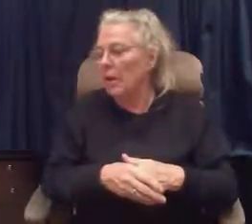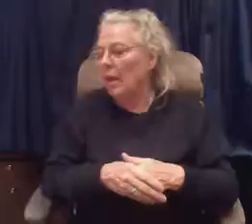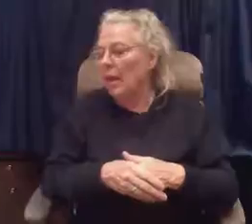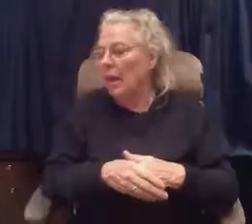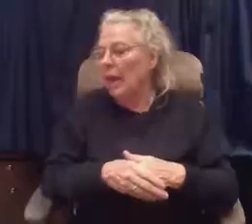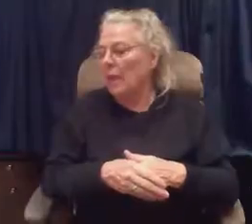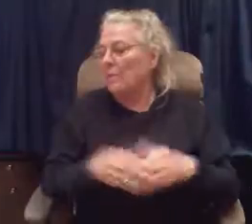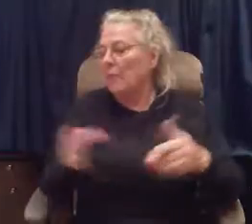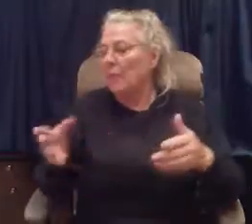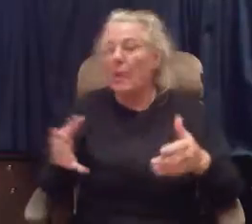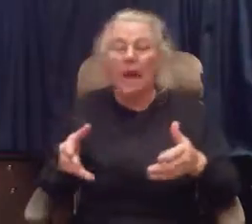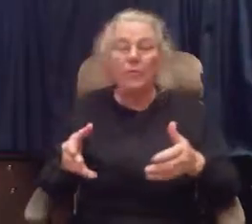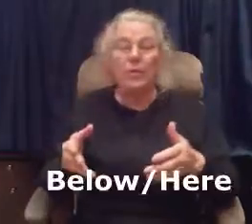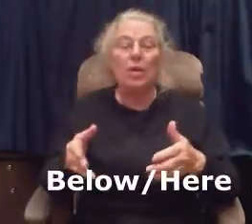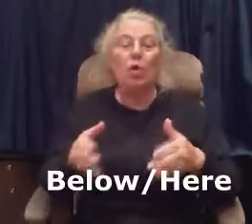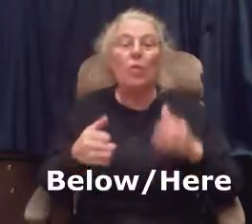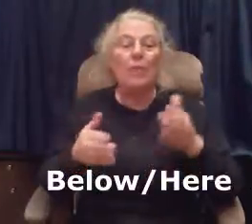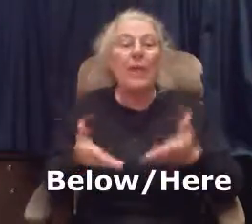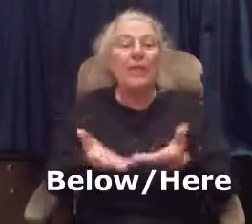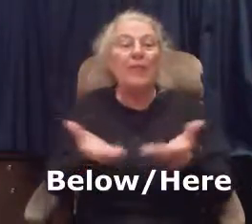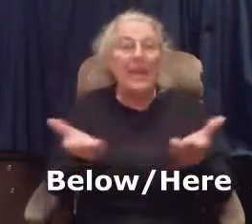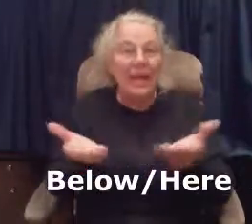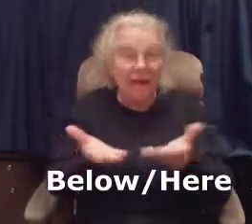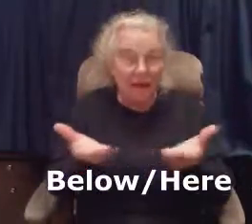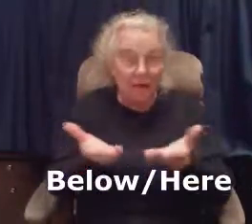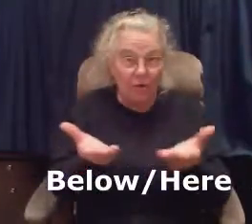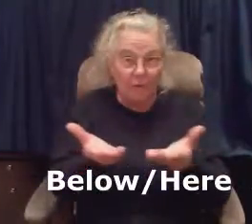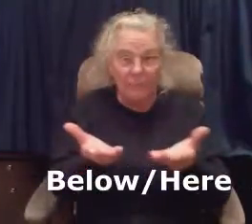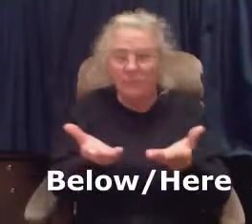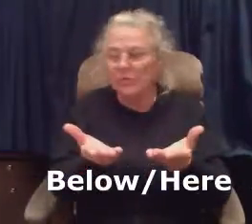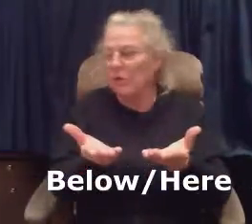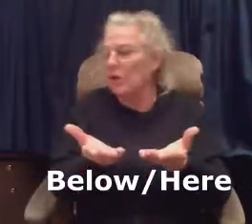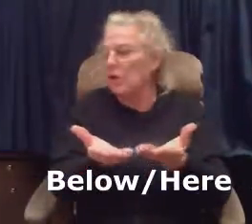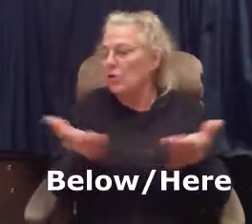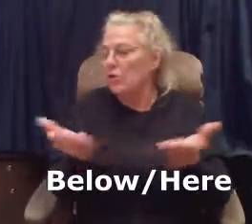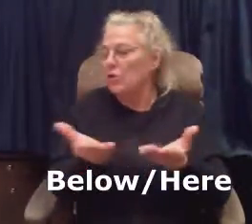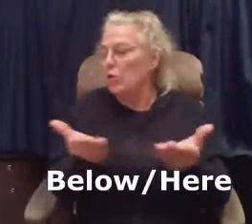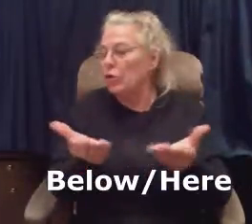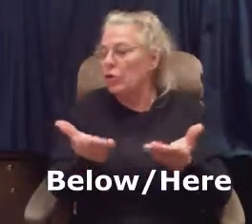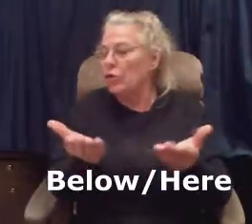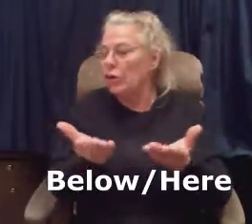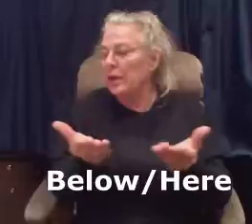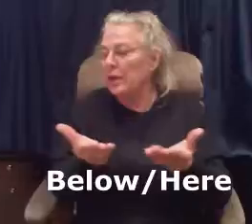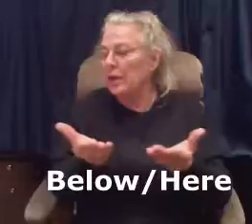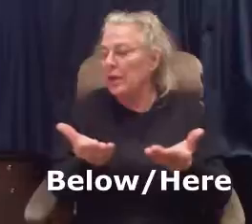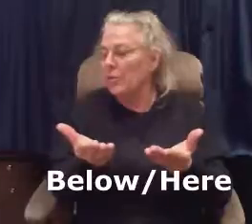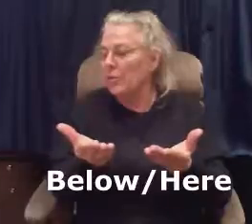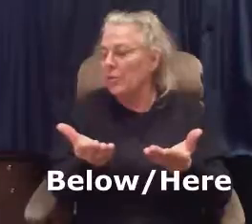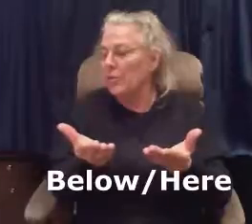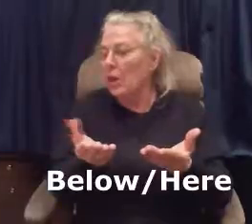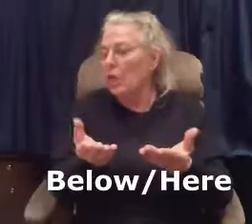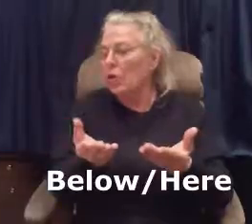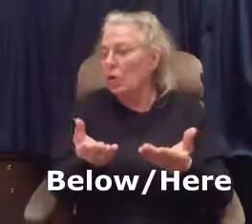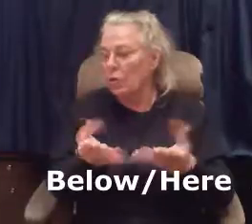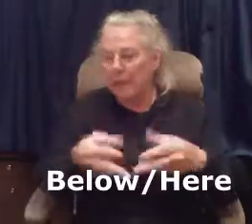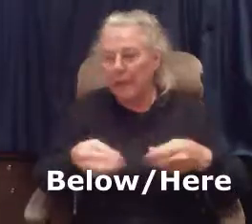and my path below my path here so you're just going to be doing here grant